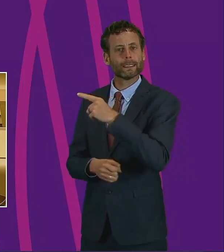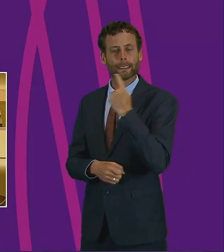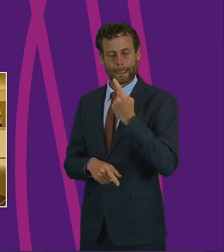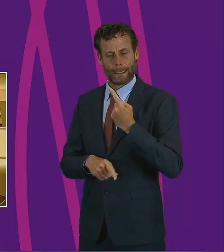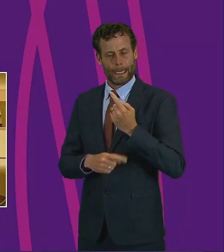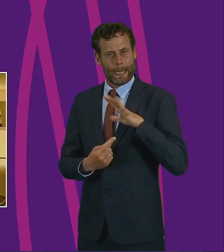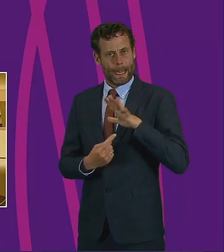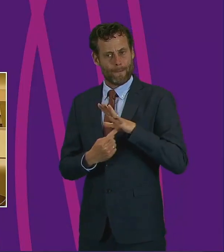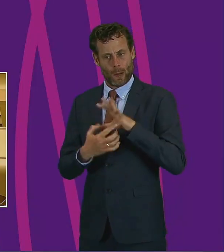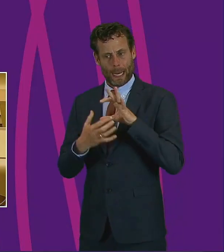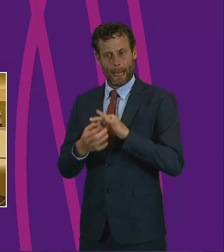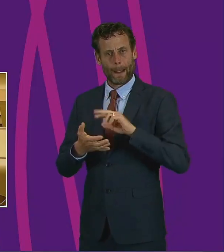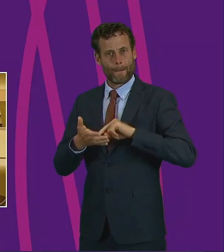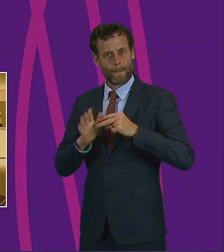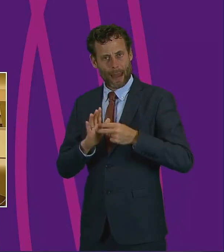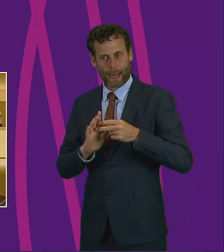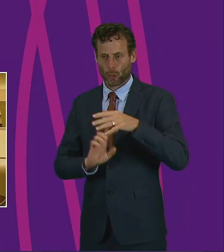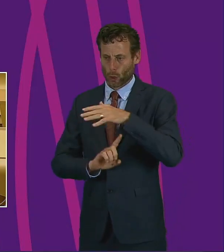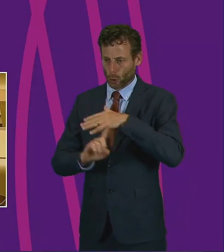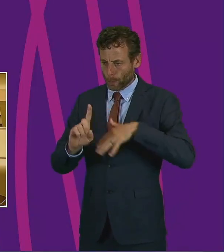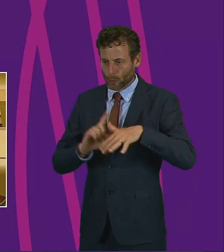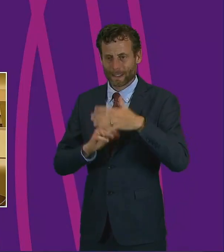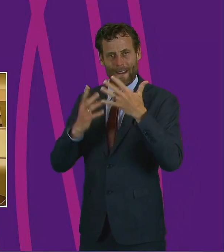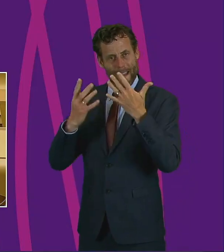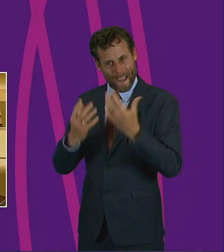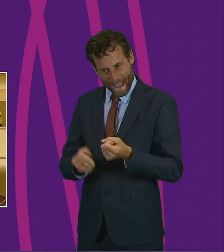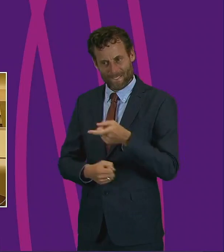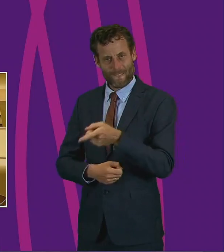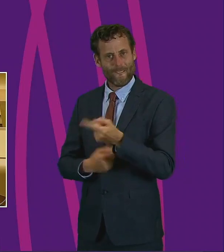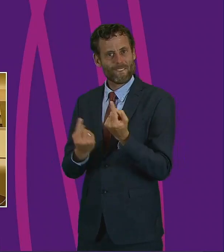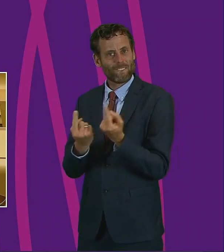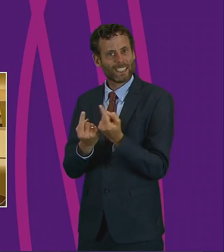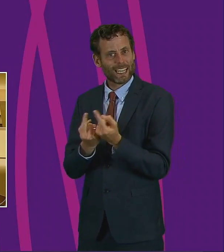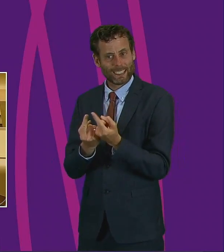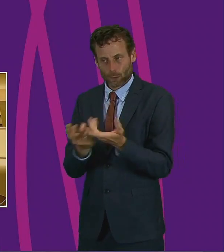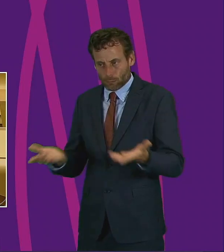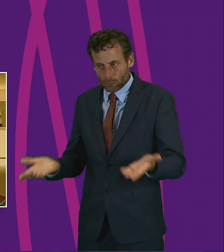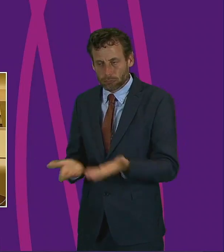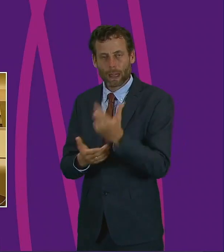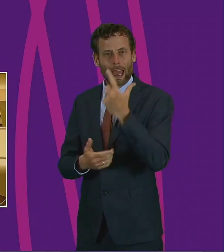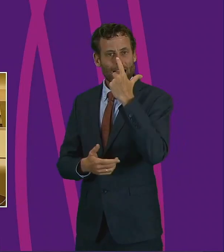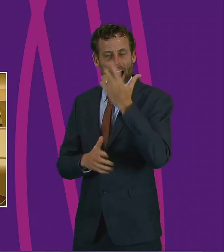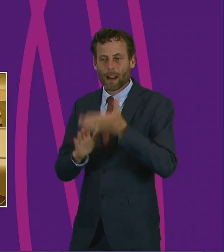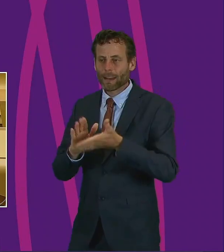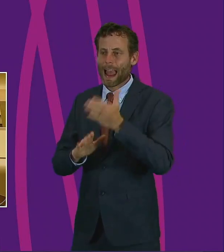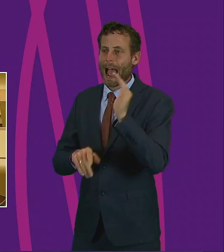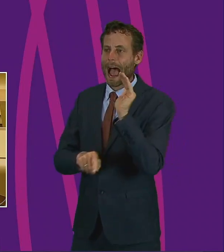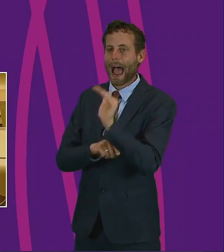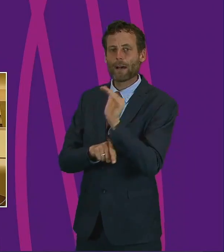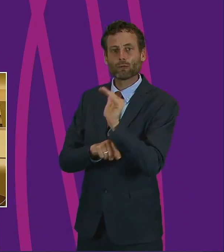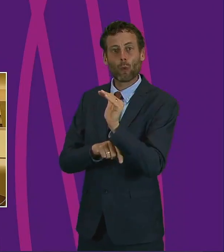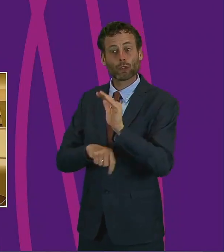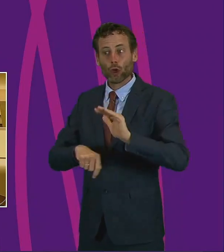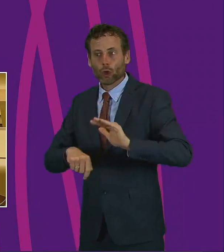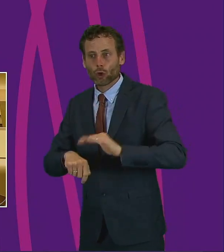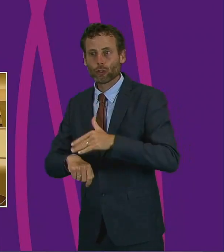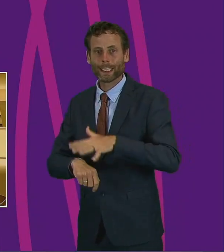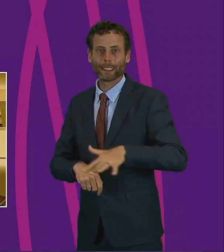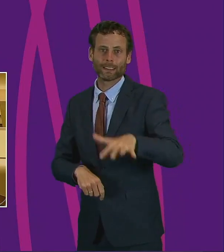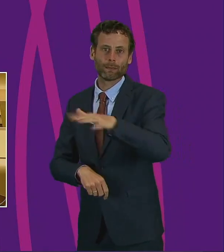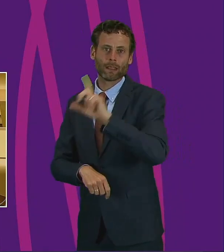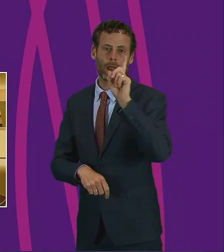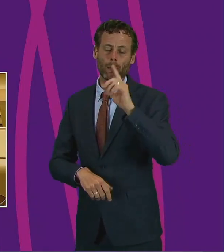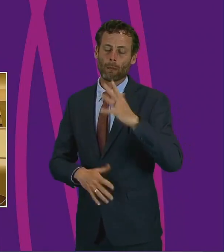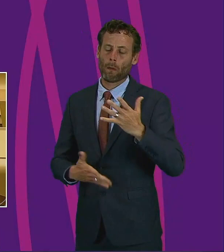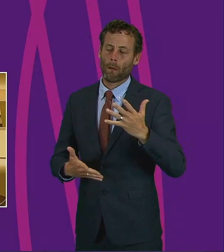communities that have facilities. That importance of the outdoors and green space has been much valued by people